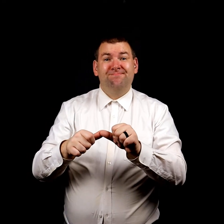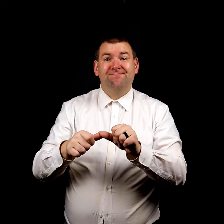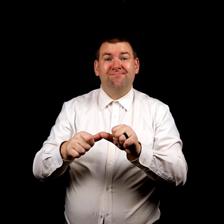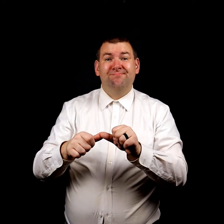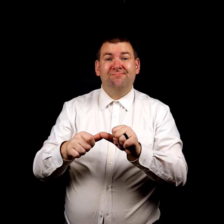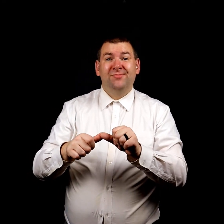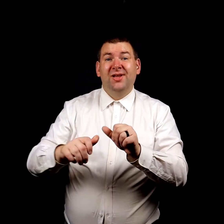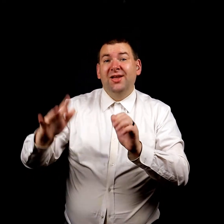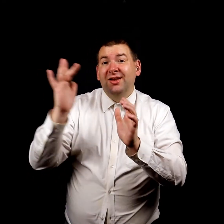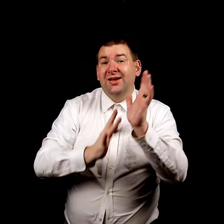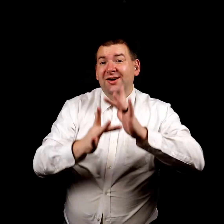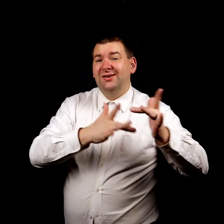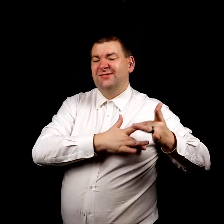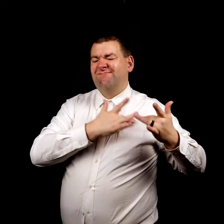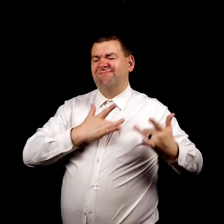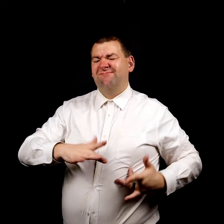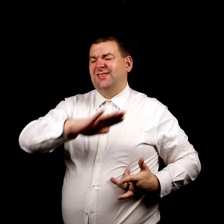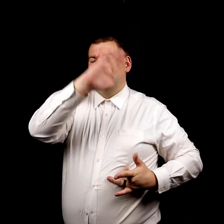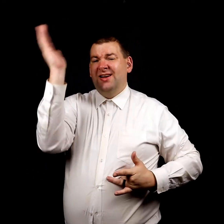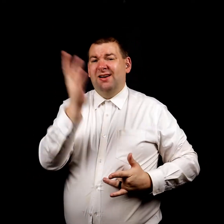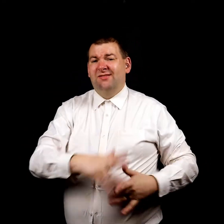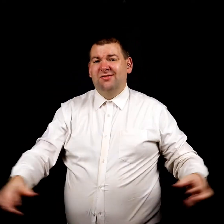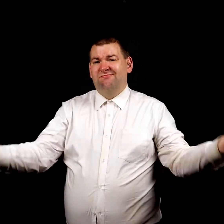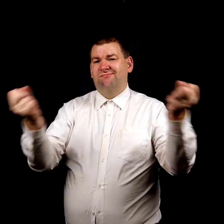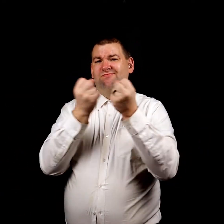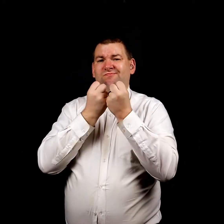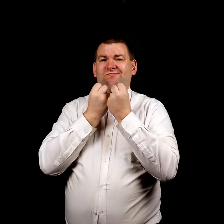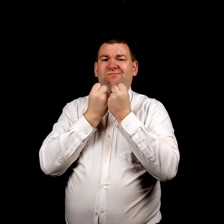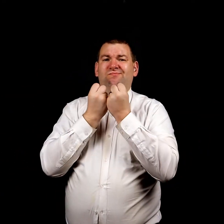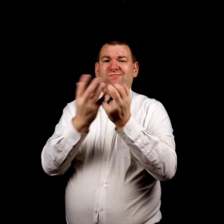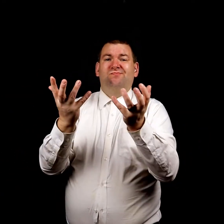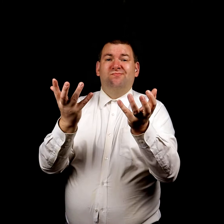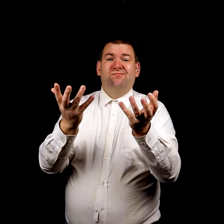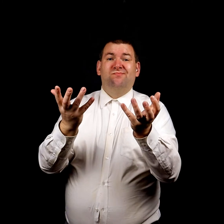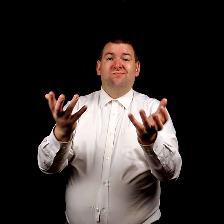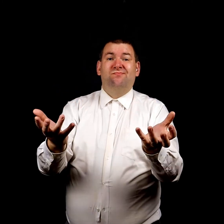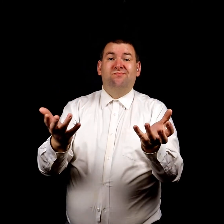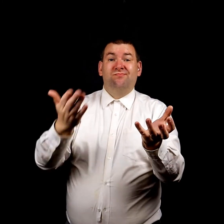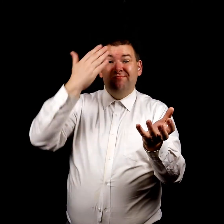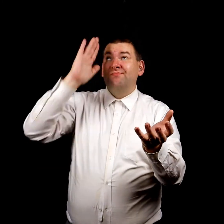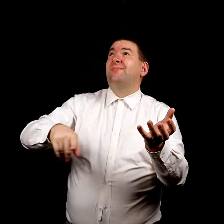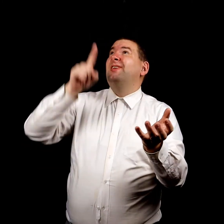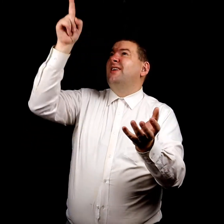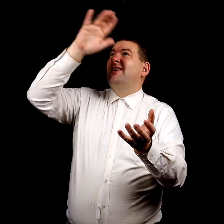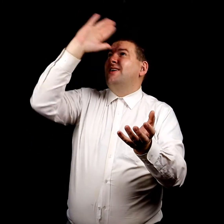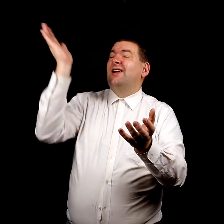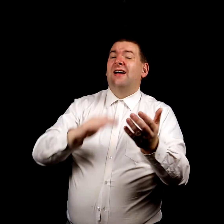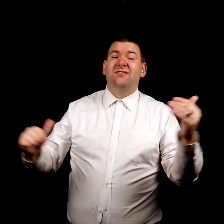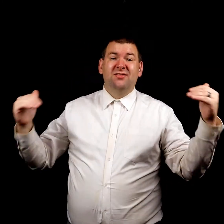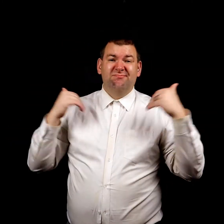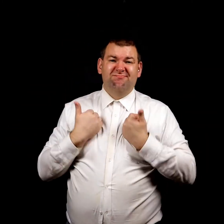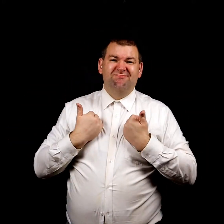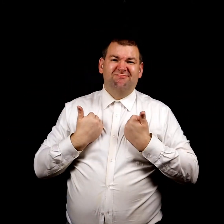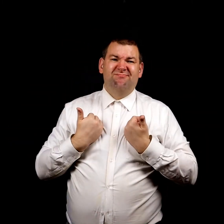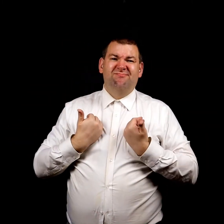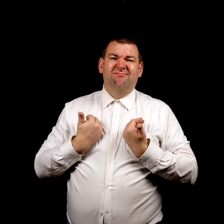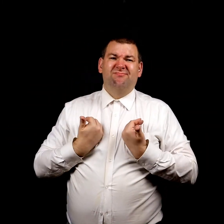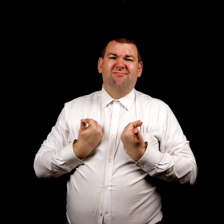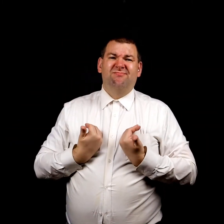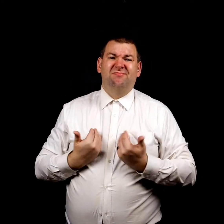His heart is never weary, numb, He's never tired. Through the